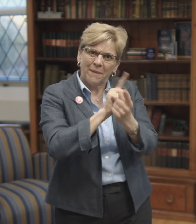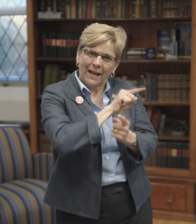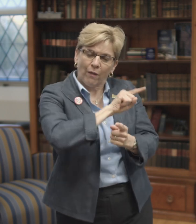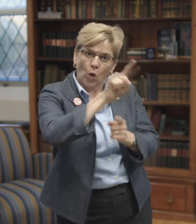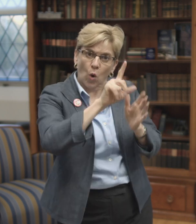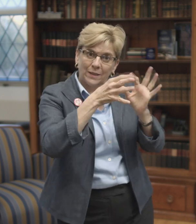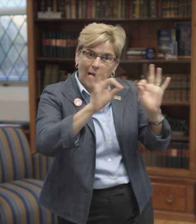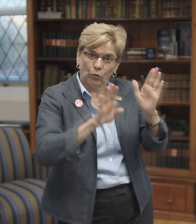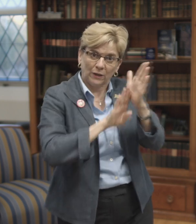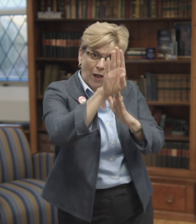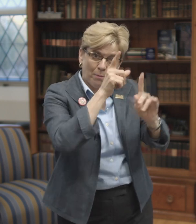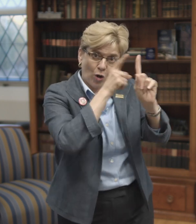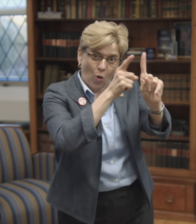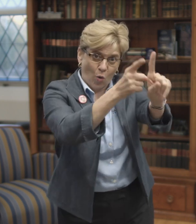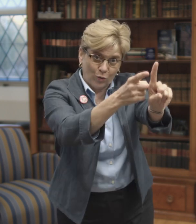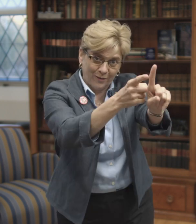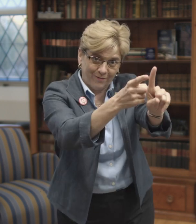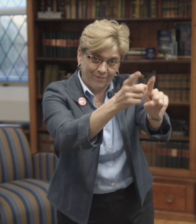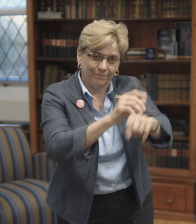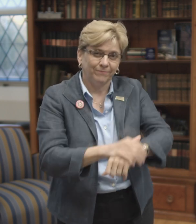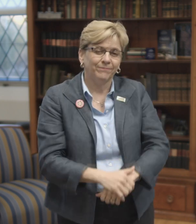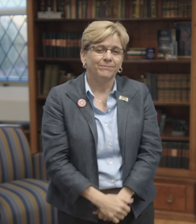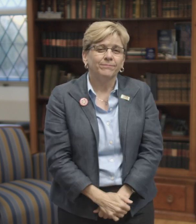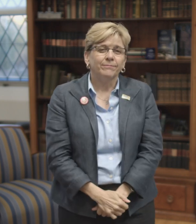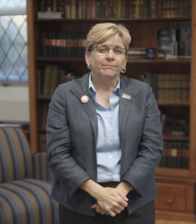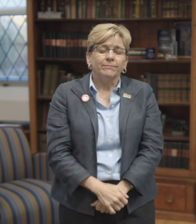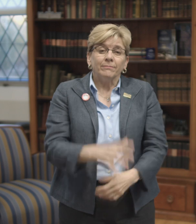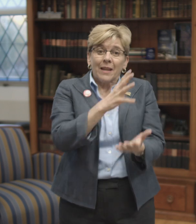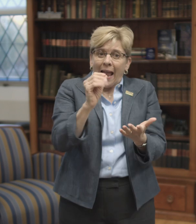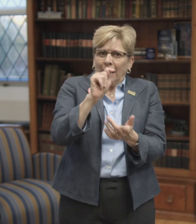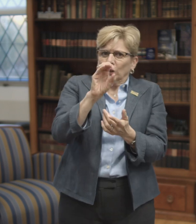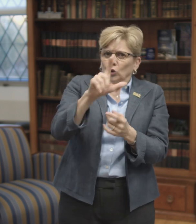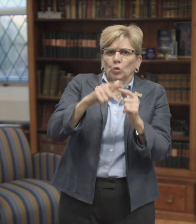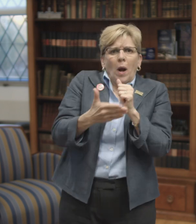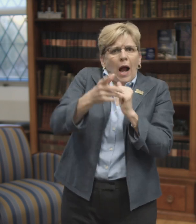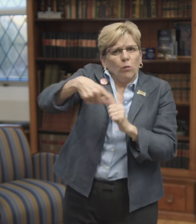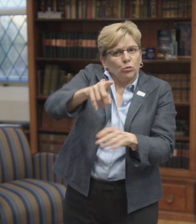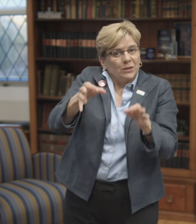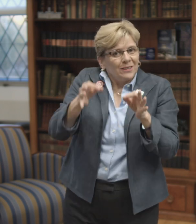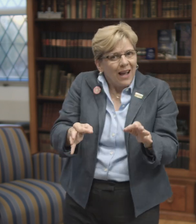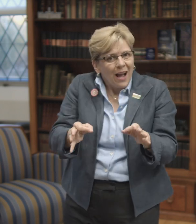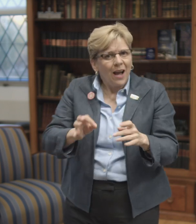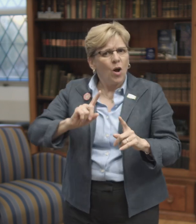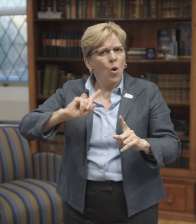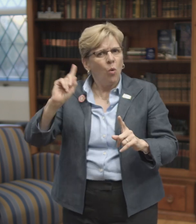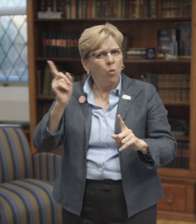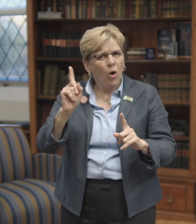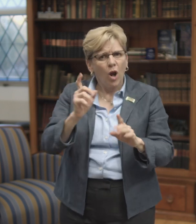goals that need to be met along the way for language development to be achieved. And it's also a tool to help you decide